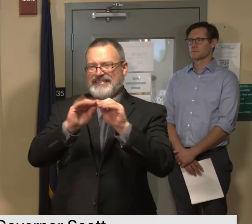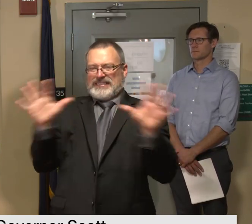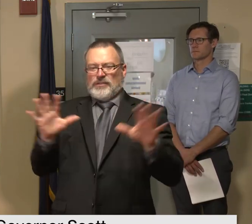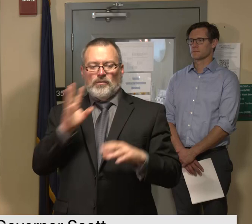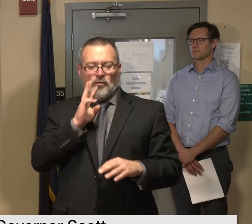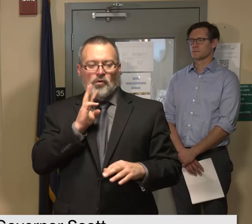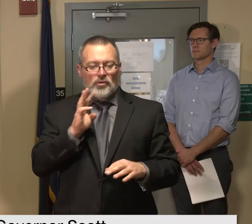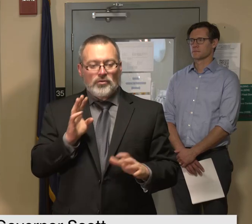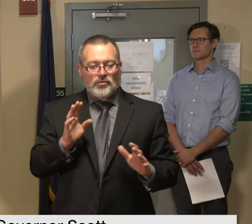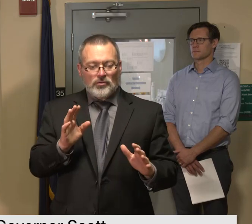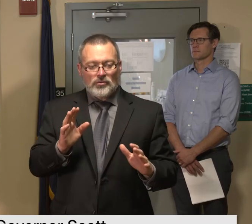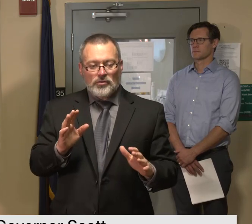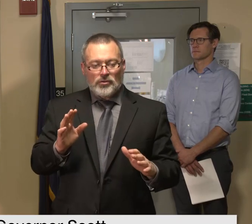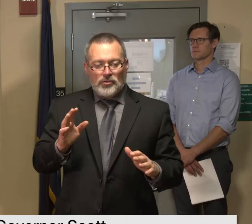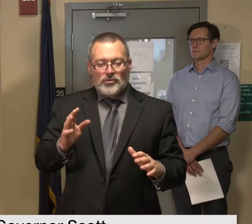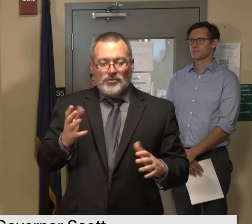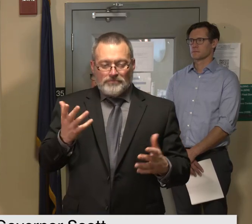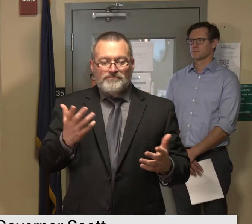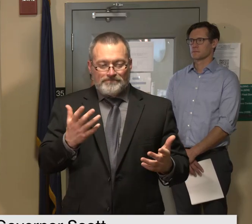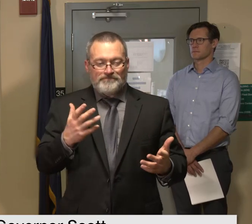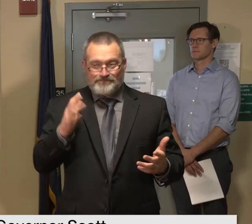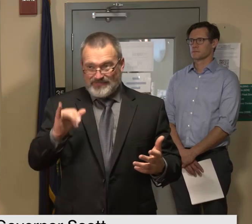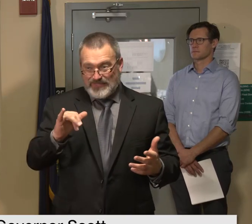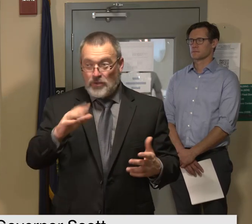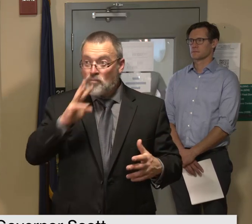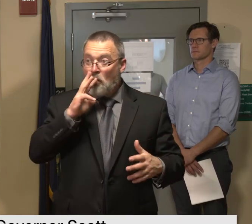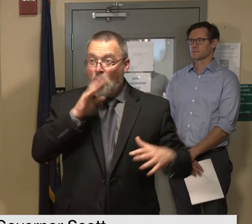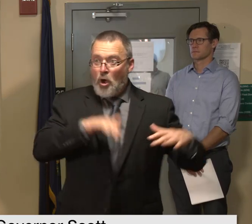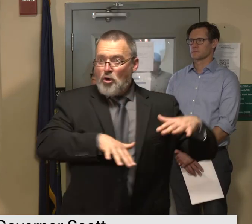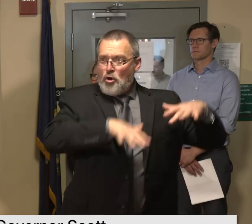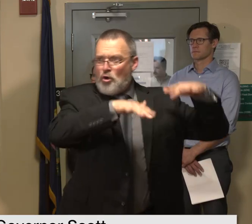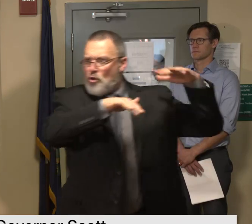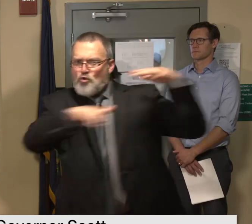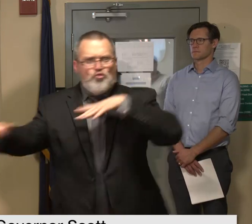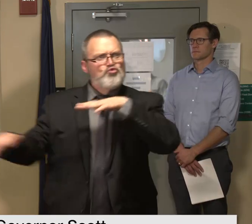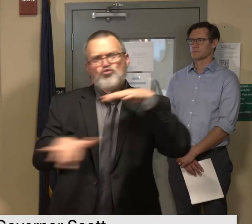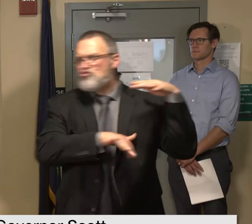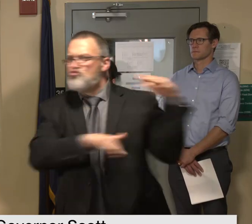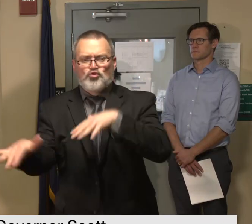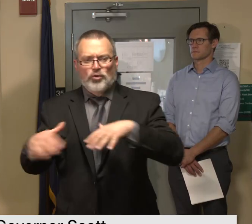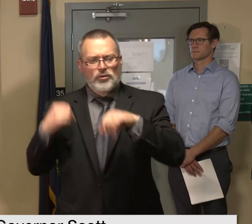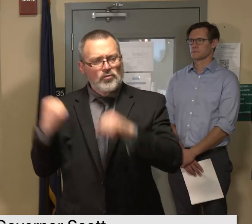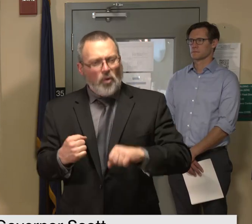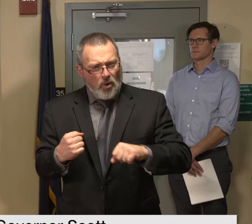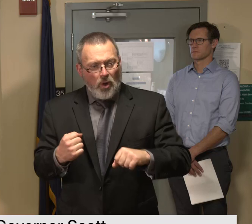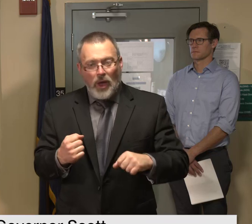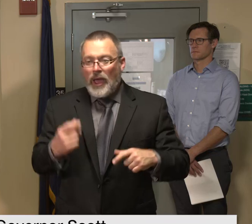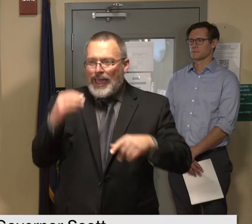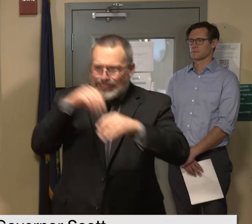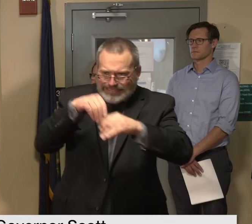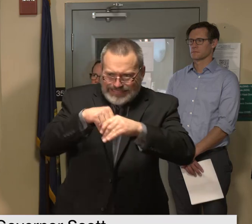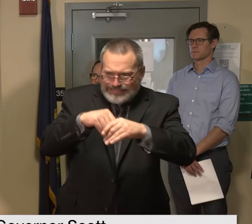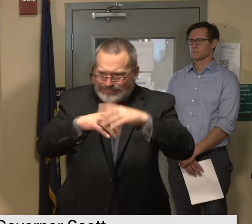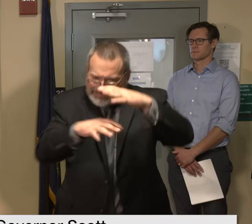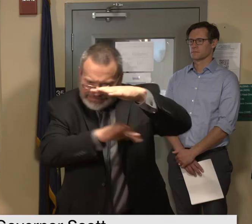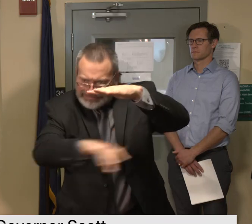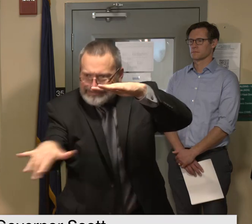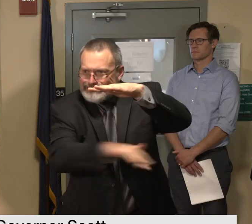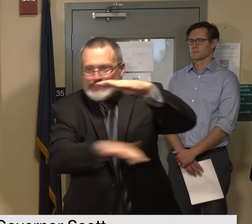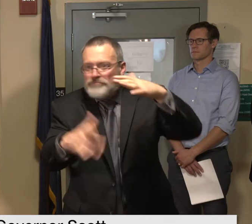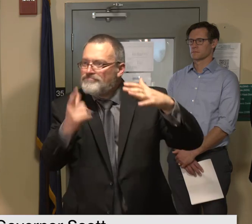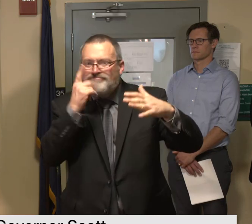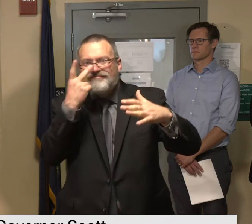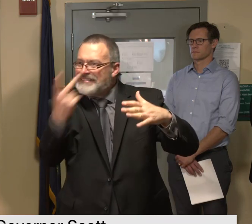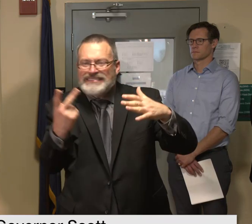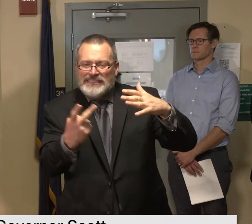undercurrents can linger and carry debris several days after a storm making swimming or boating in